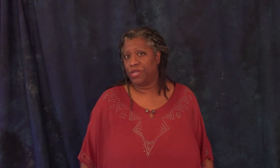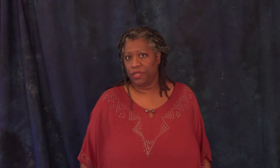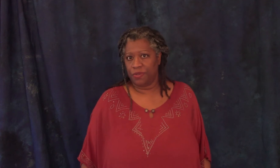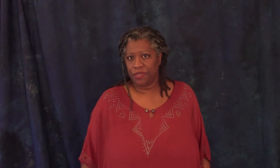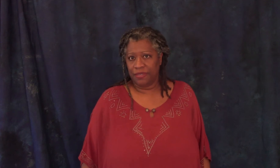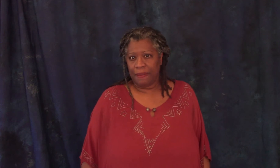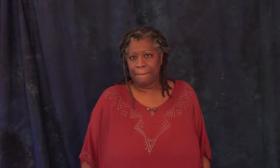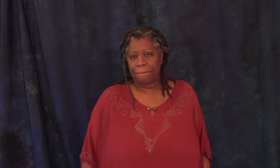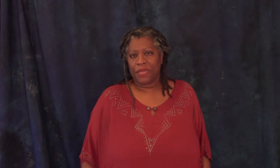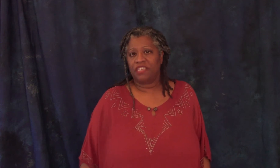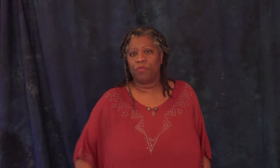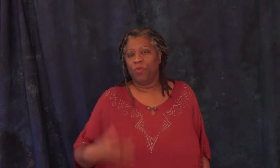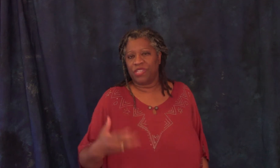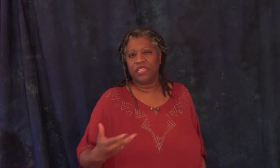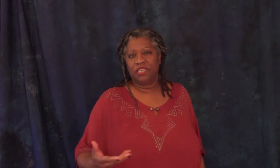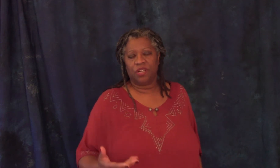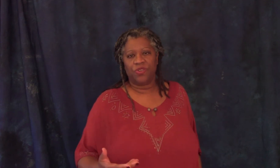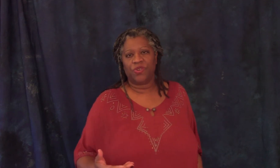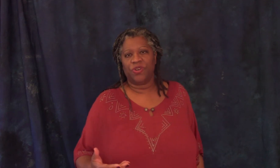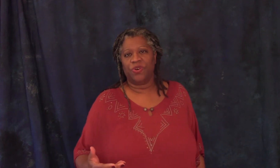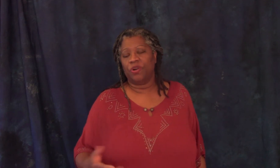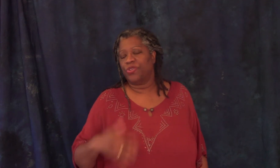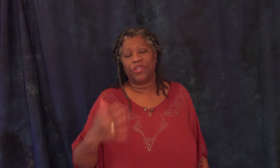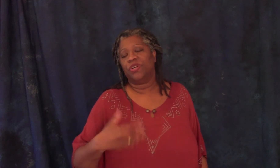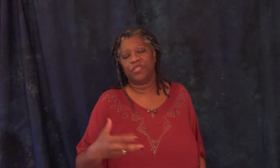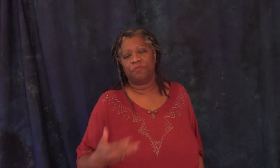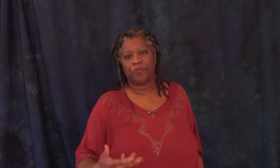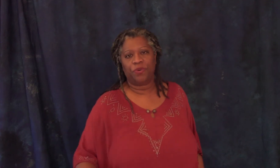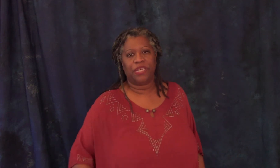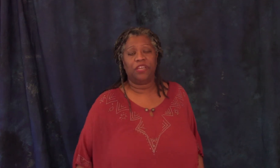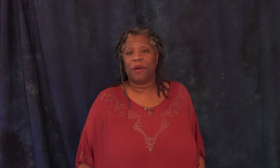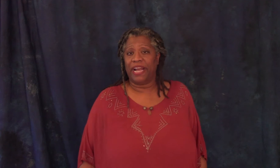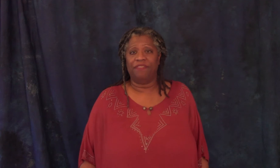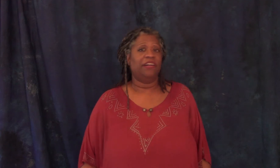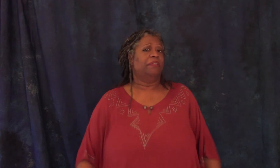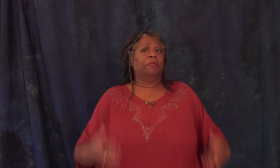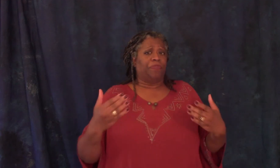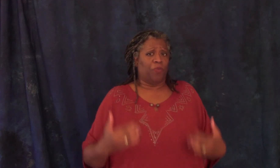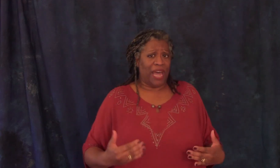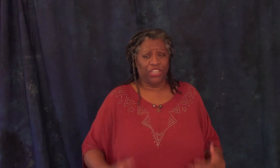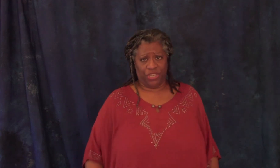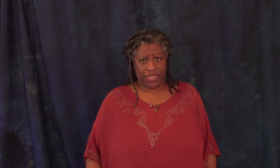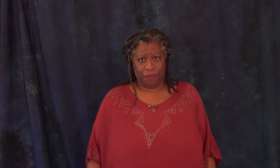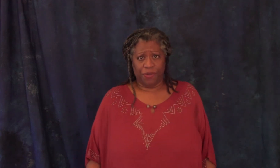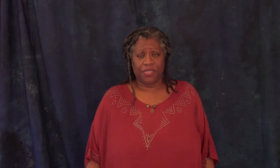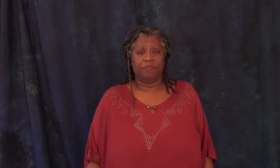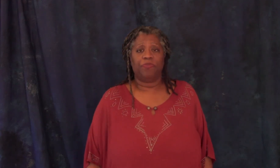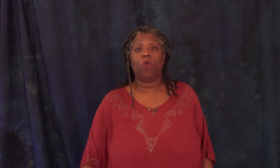clothes and somebody wears clean clothes or or dirty clothes frequently you might have a reaction to that person or